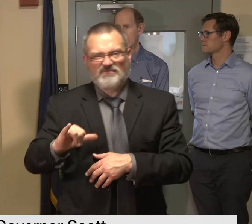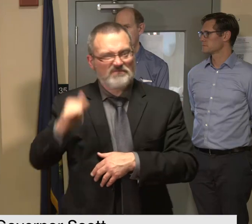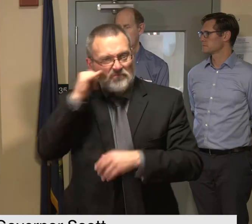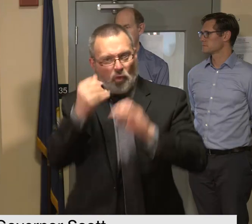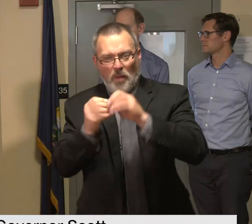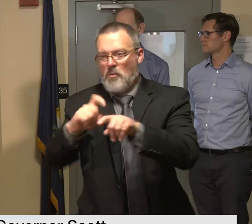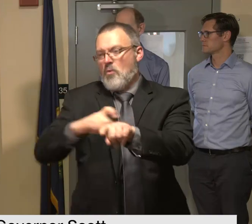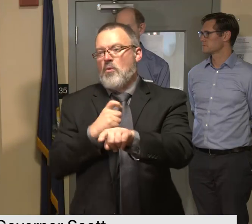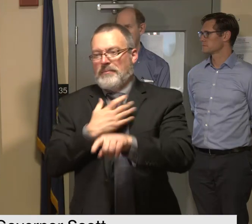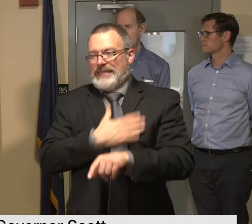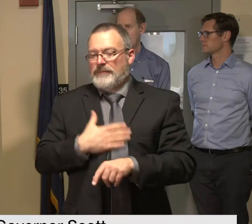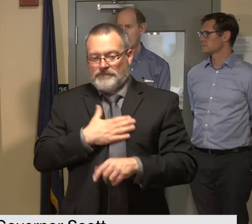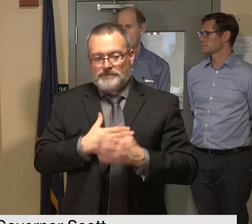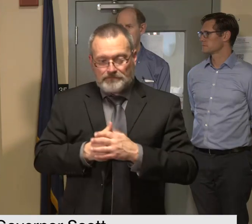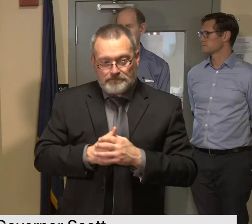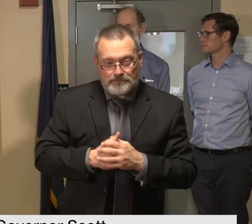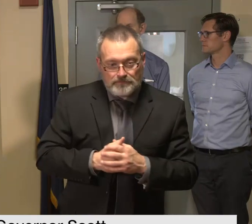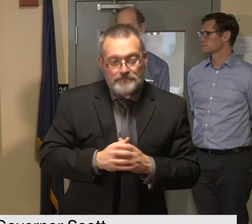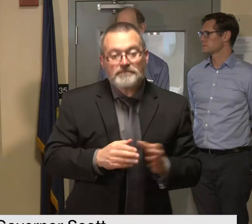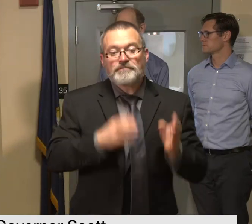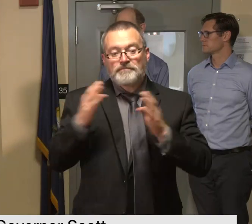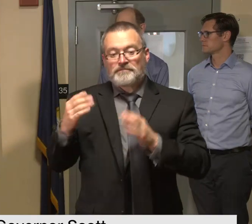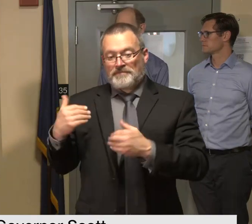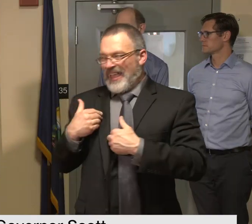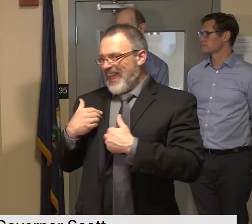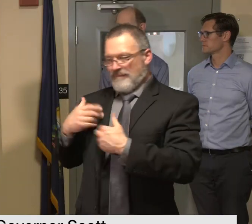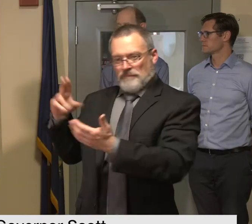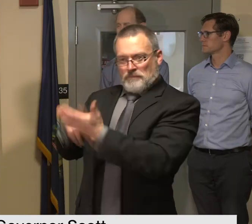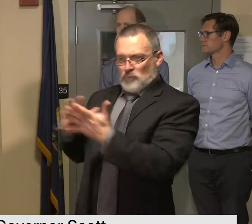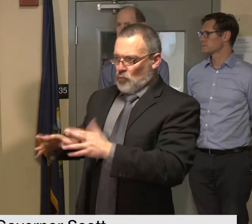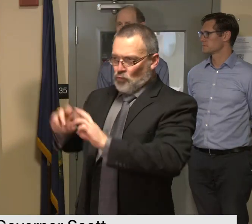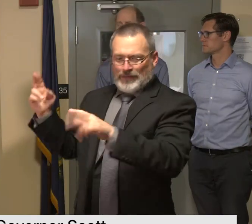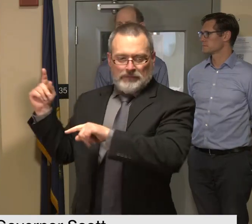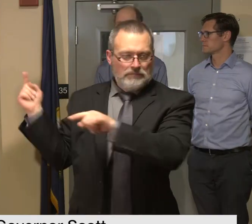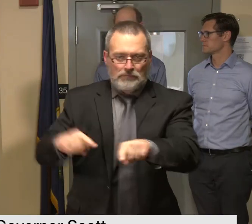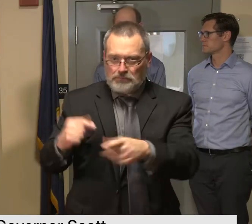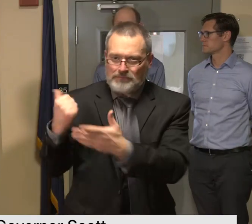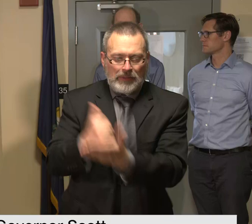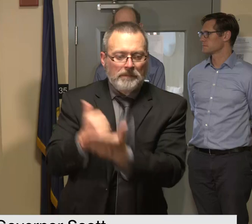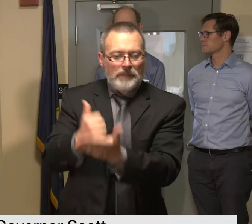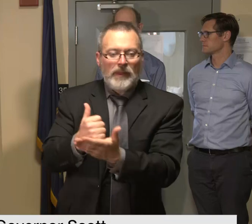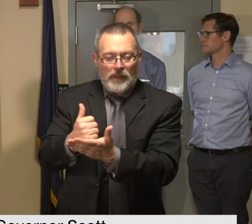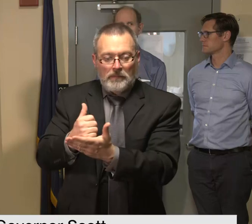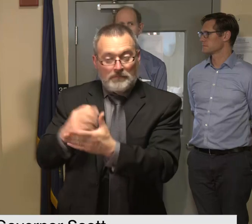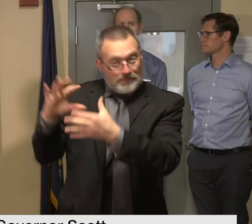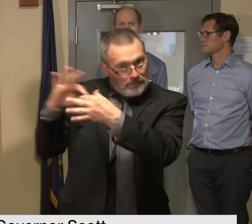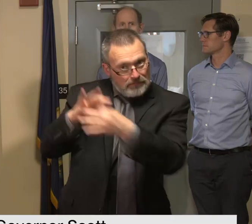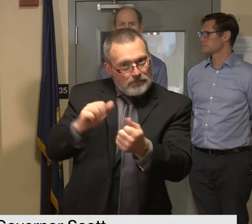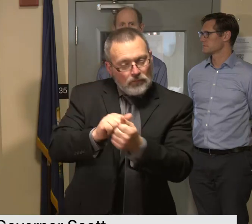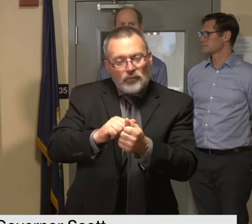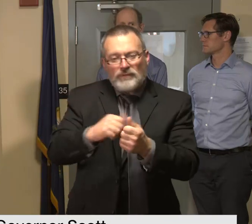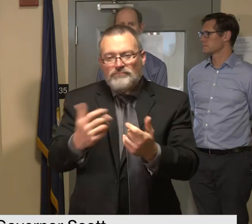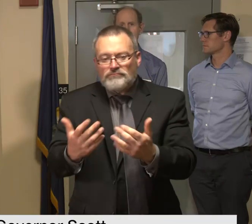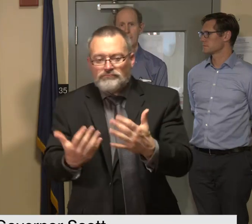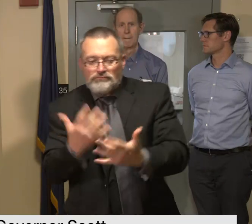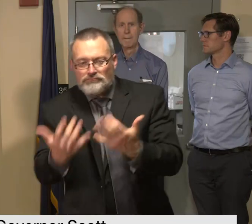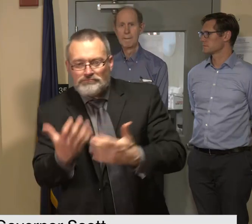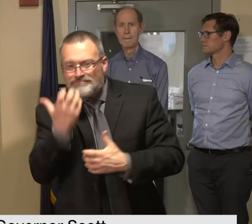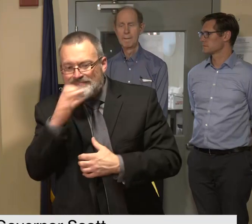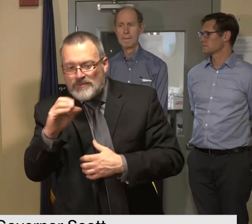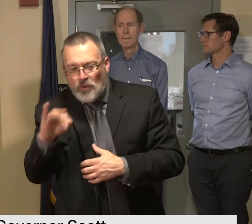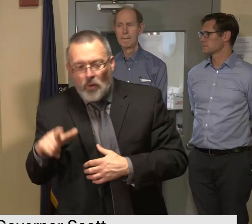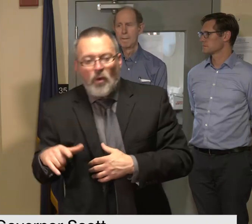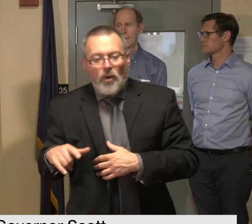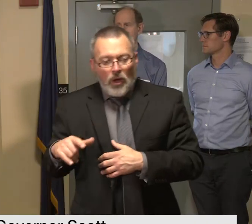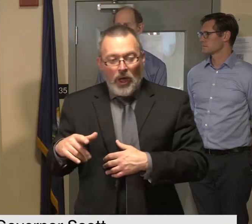the state has contractors available to assist homeowners who have heating oil releases or see a sheen on flood waters